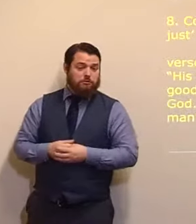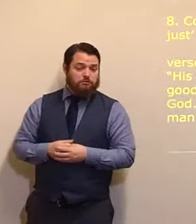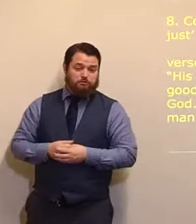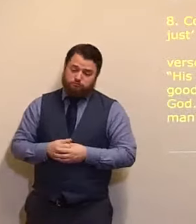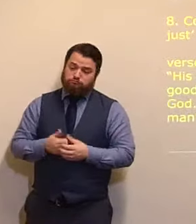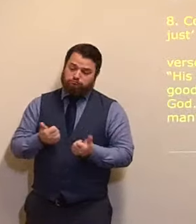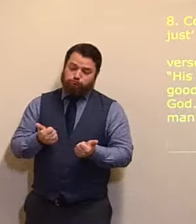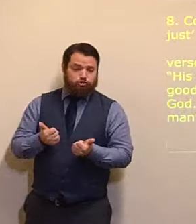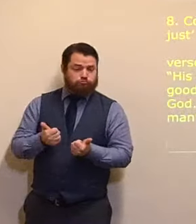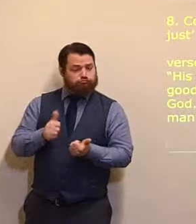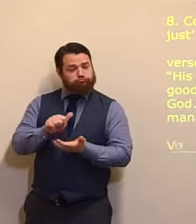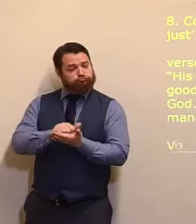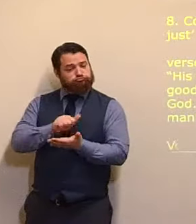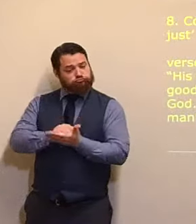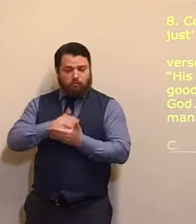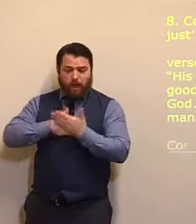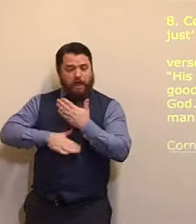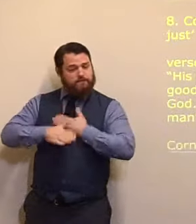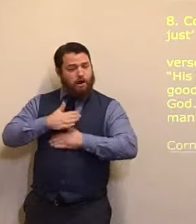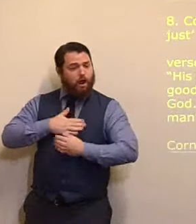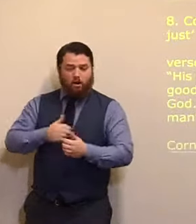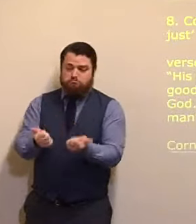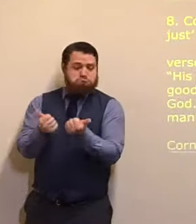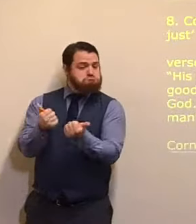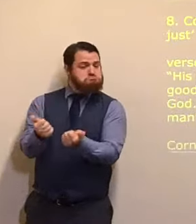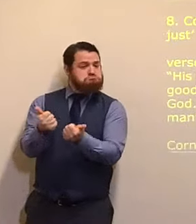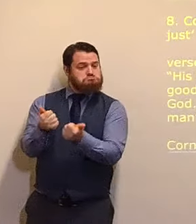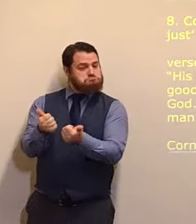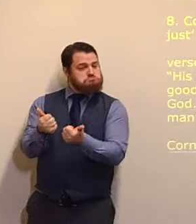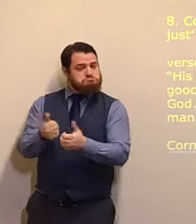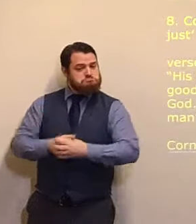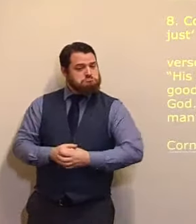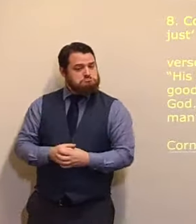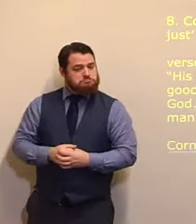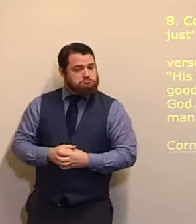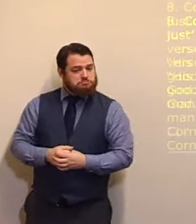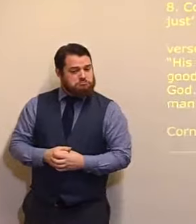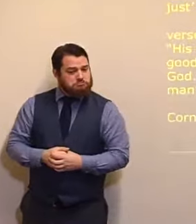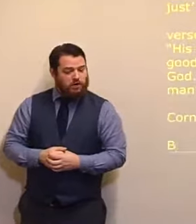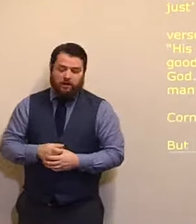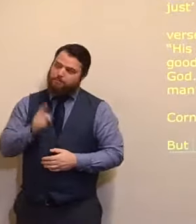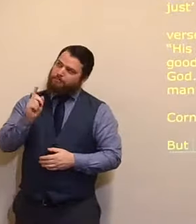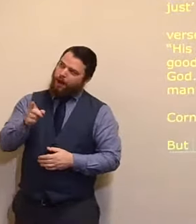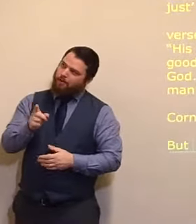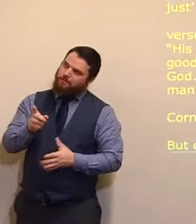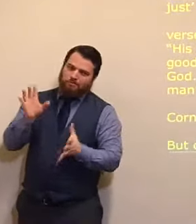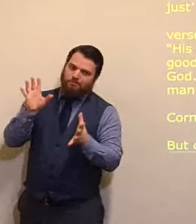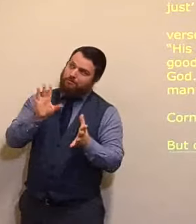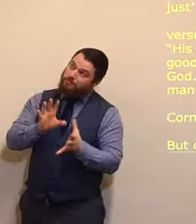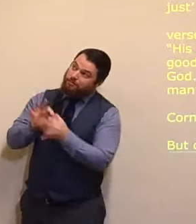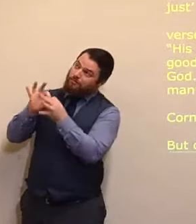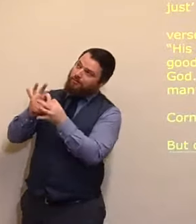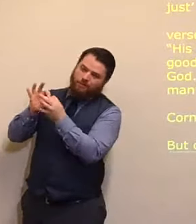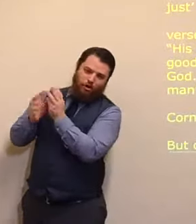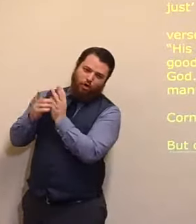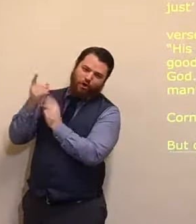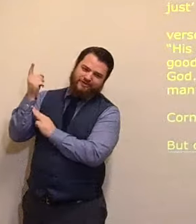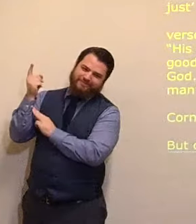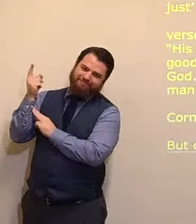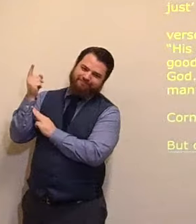in his own, in his own right. But now, to be right, before God, nobody's right, the Bible says, but